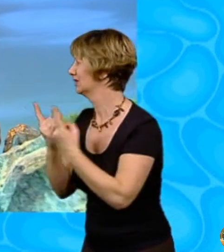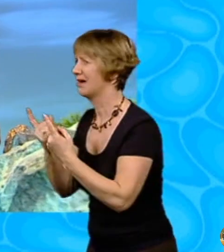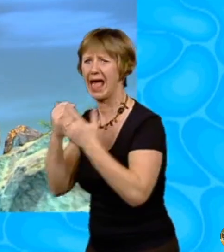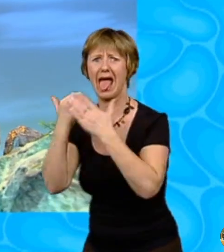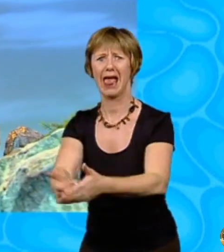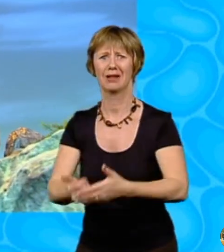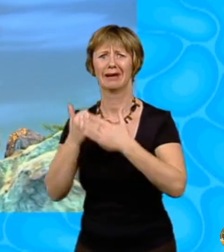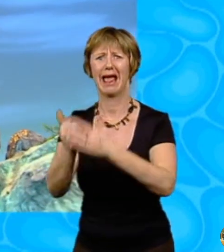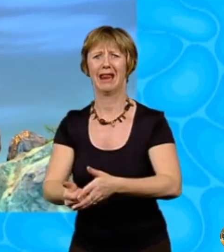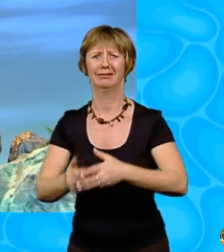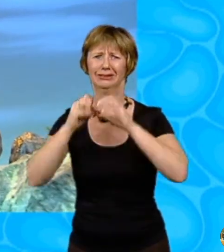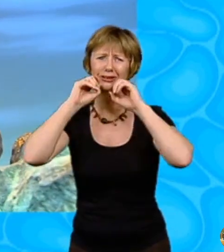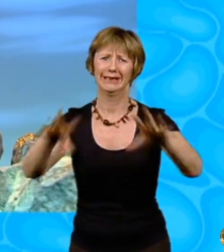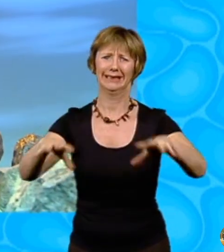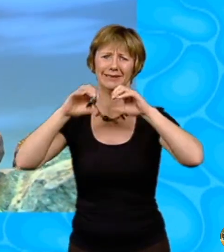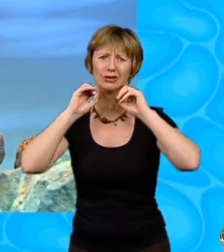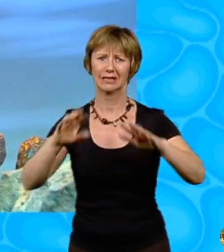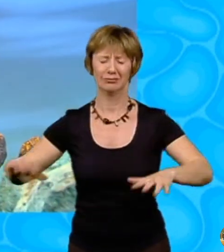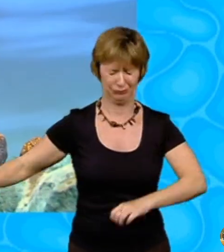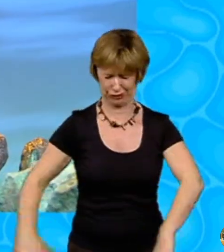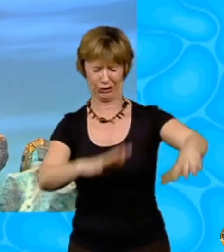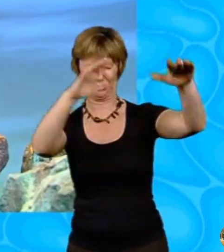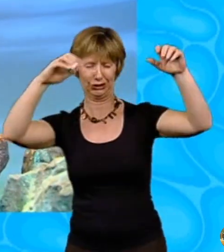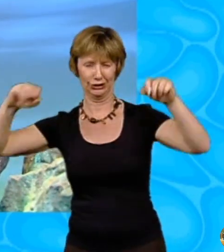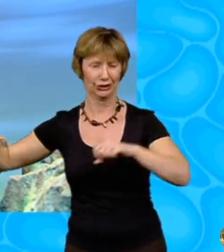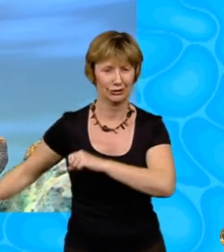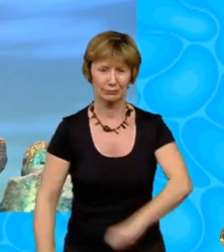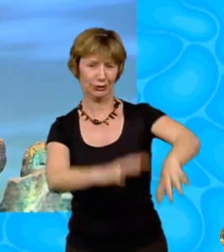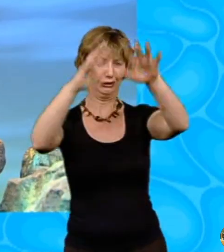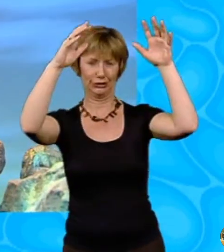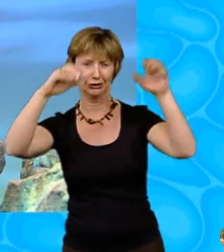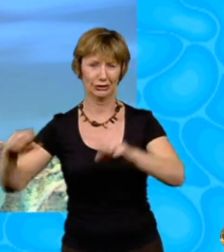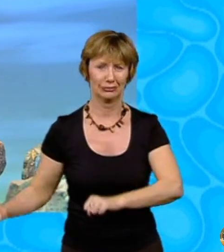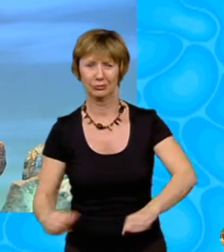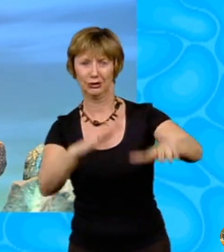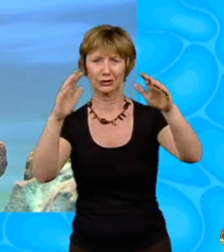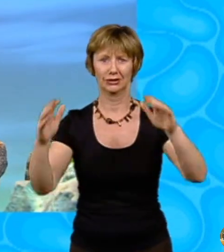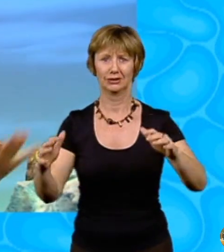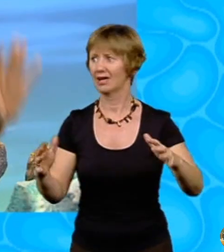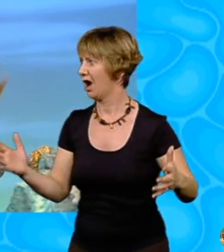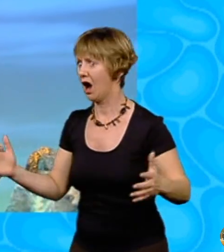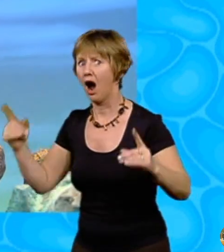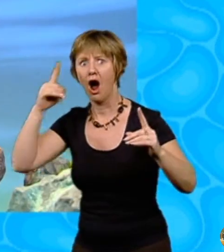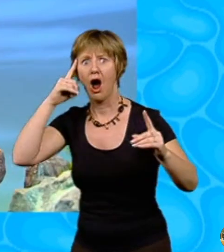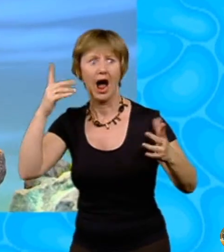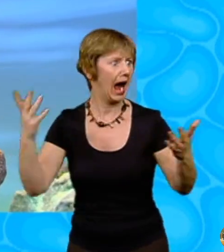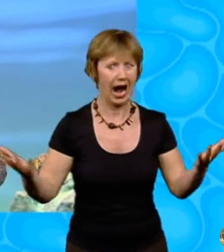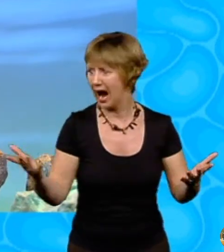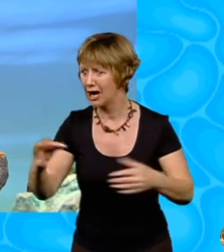help! I screamed. The water was lashing higher up the rocks. Does anyone have any